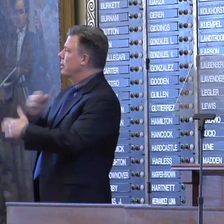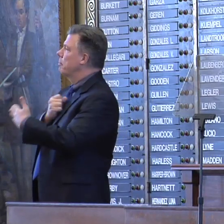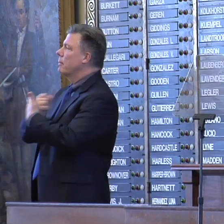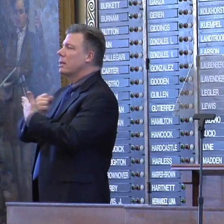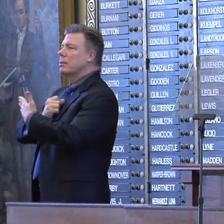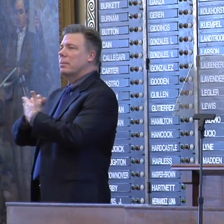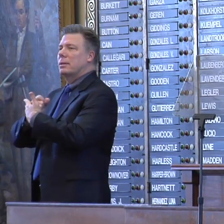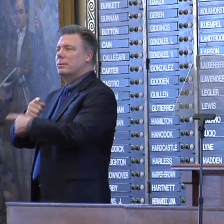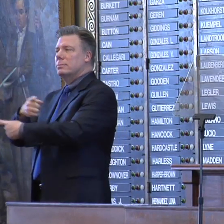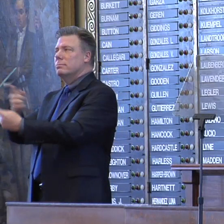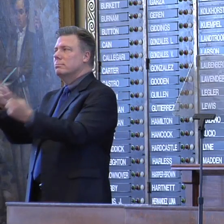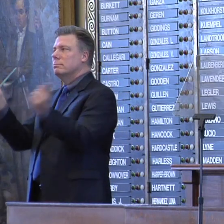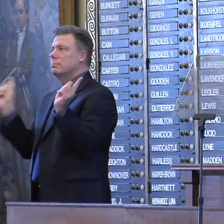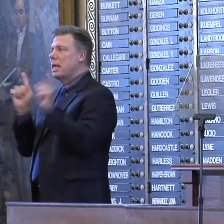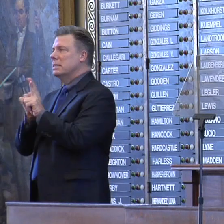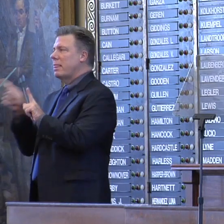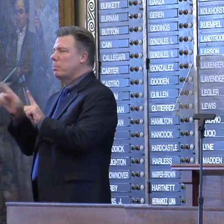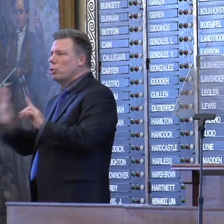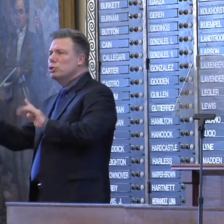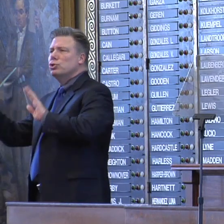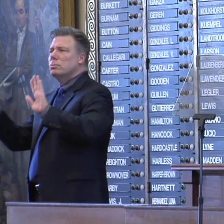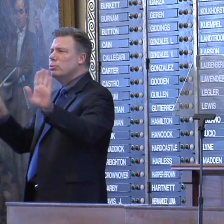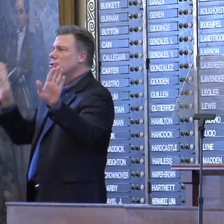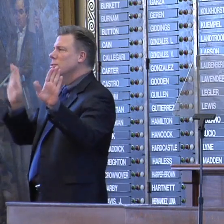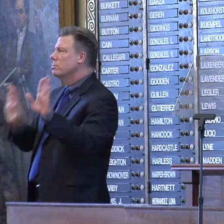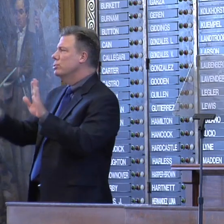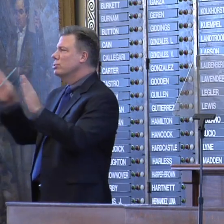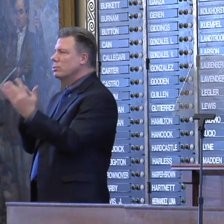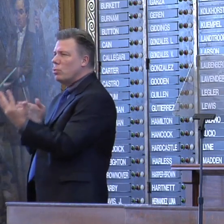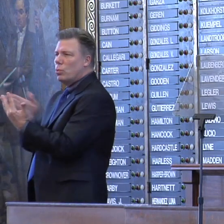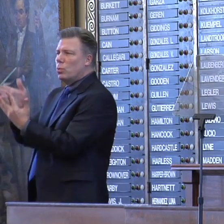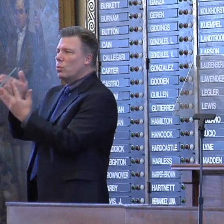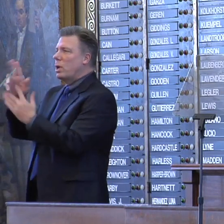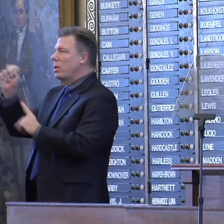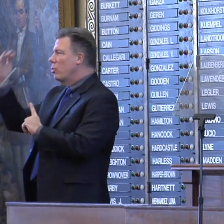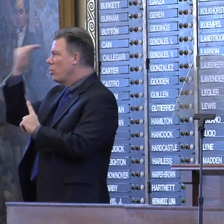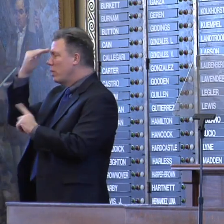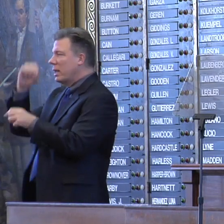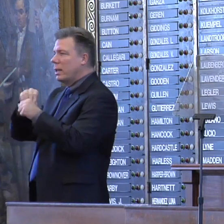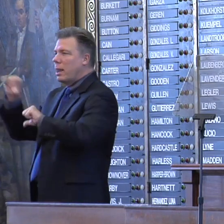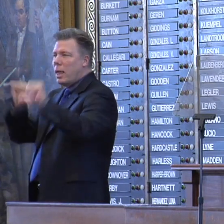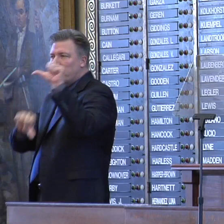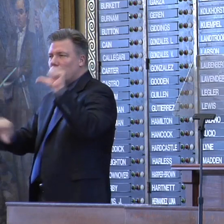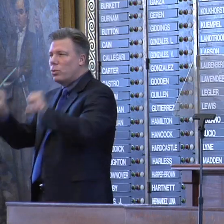As they push past the unknown, in the laboratory, in the marketplace, in our universities,